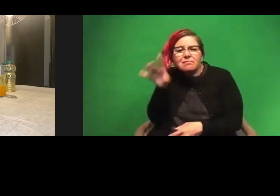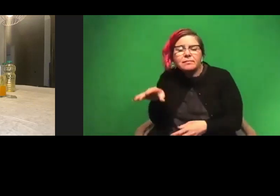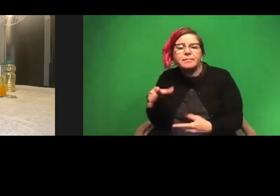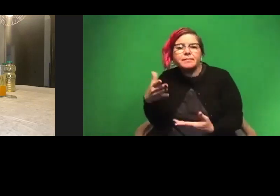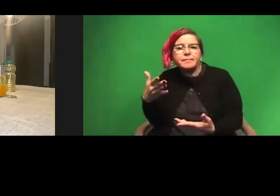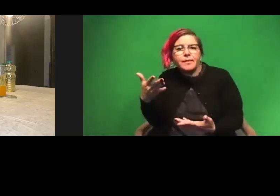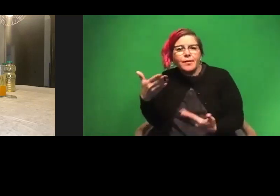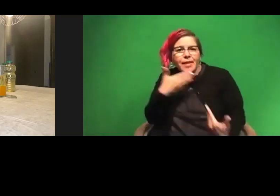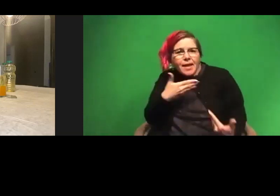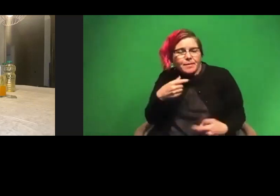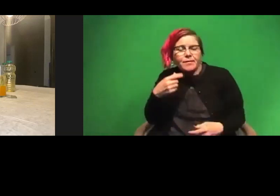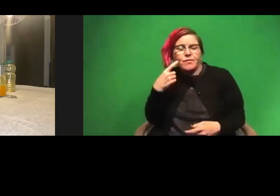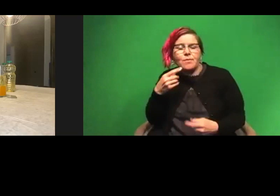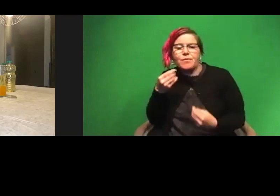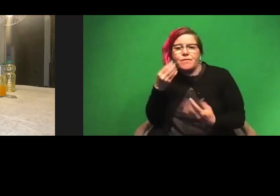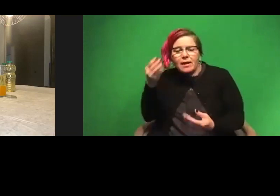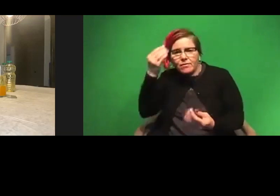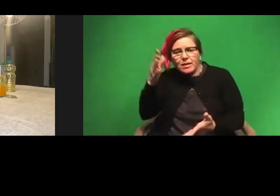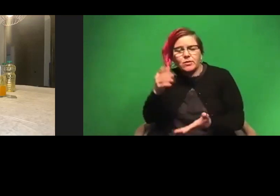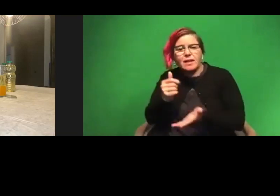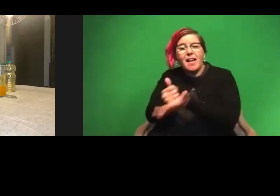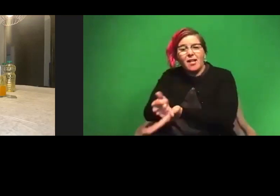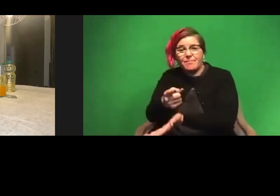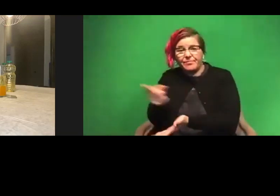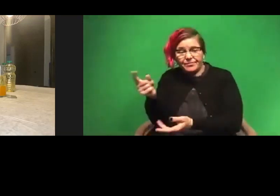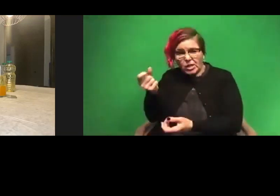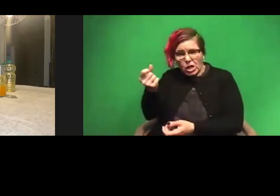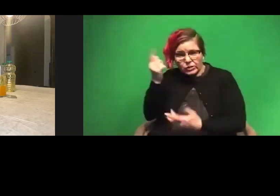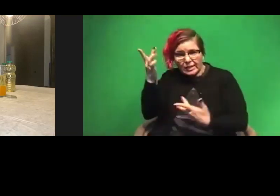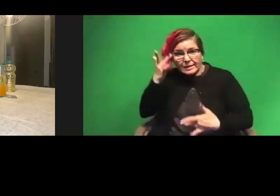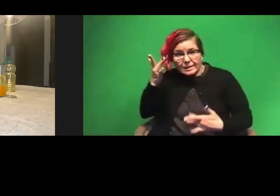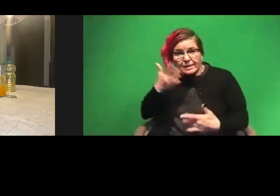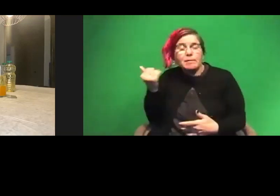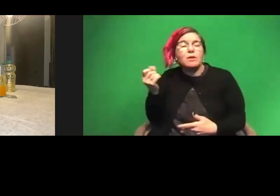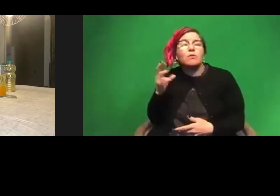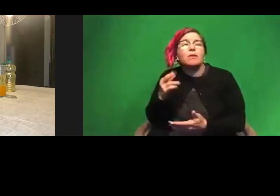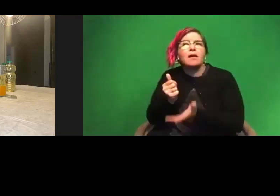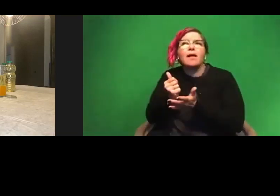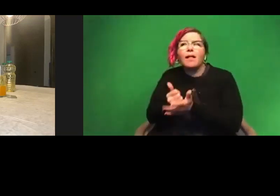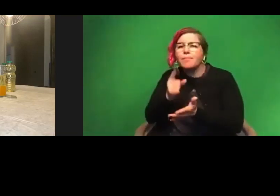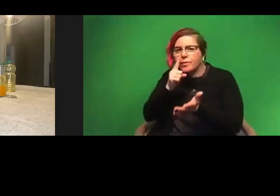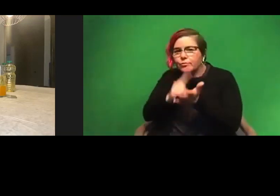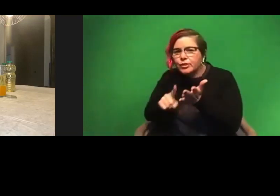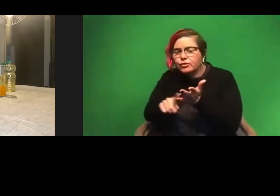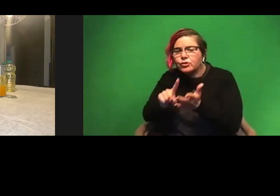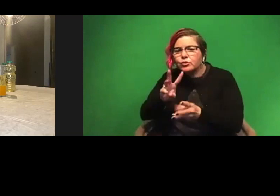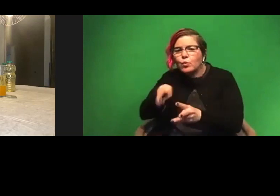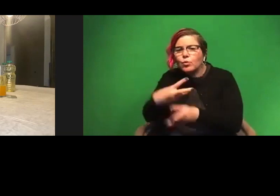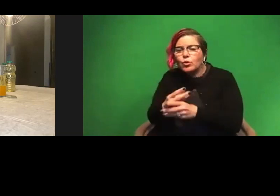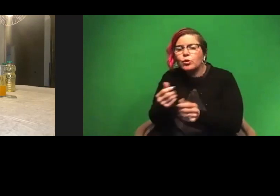providing that information, because you've helped me understand this, or you've helped, you know, the research world with getting